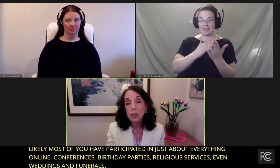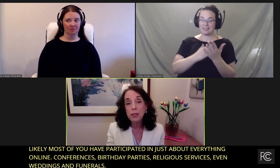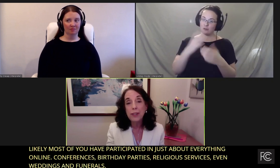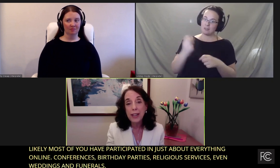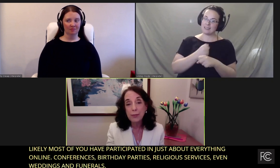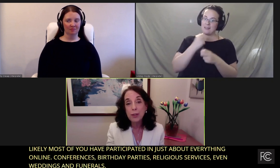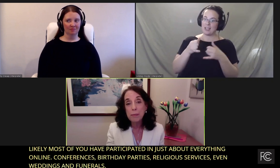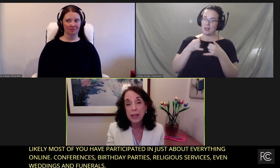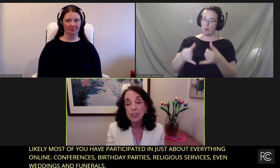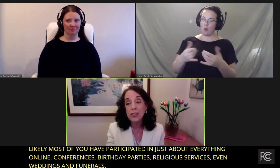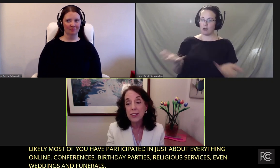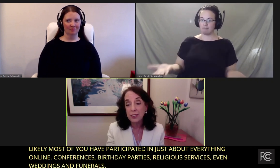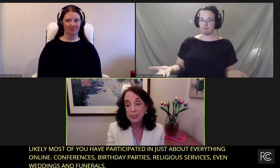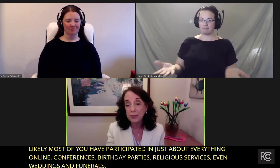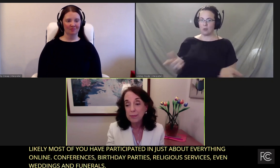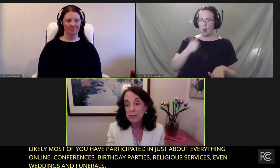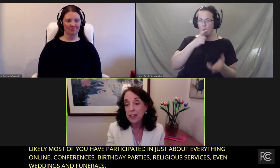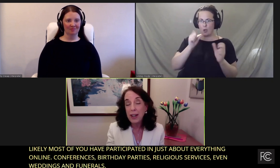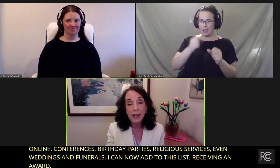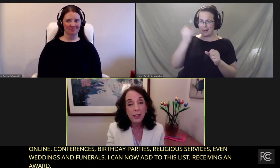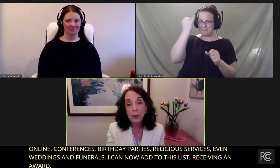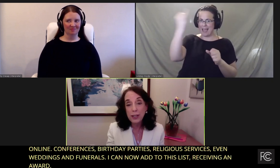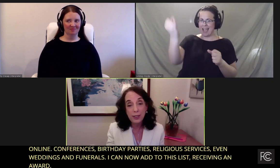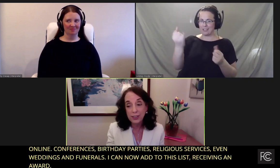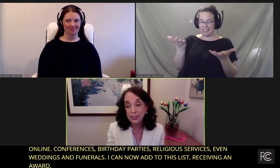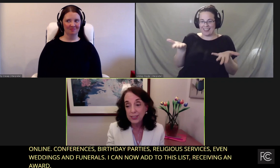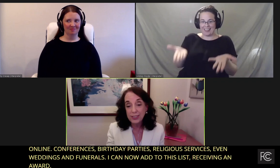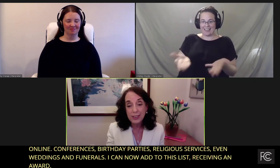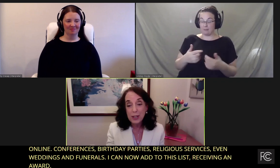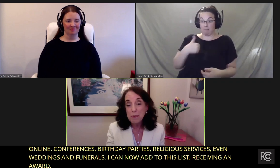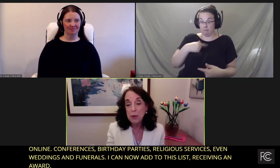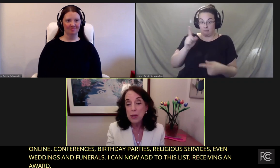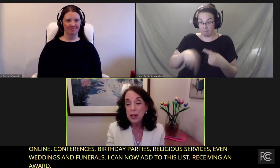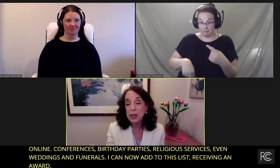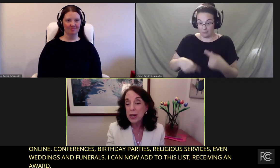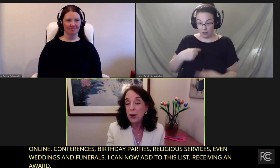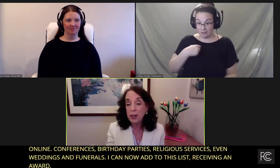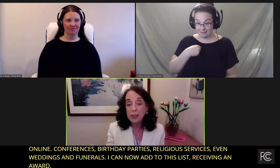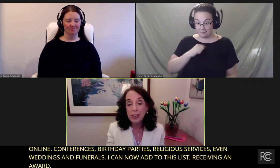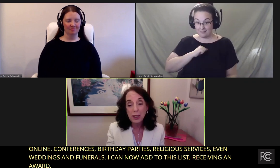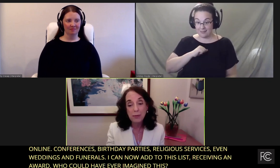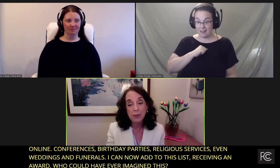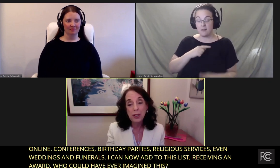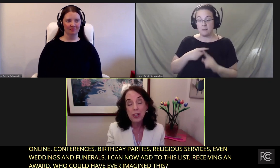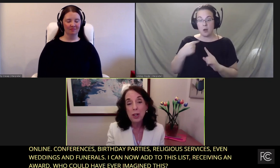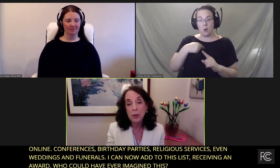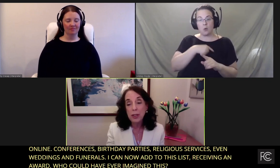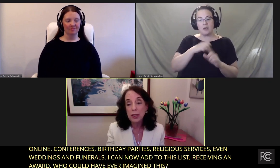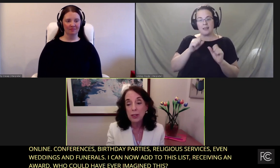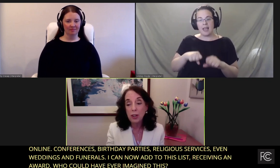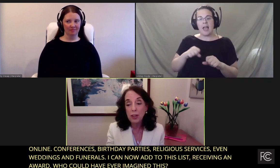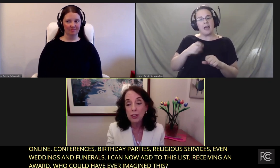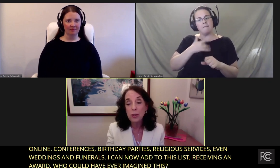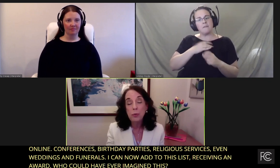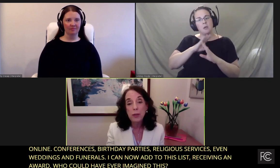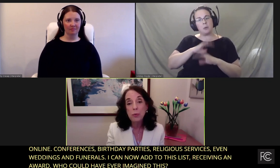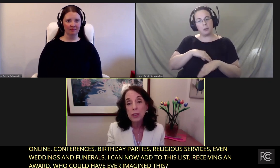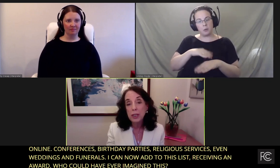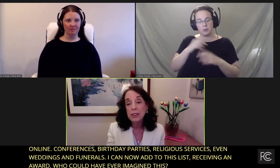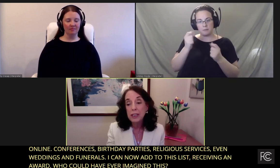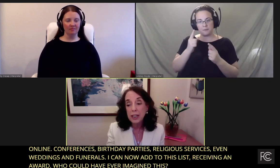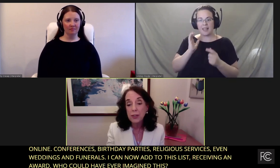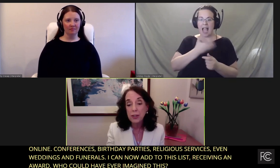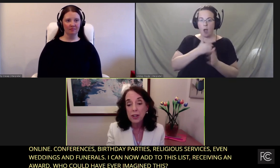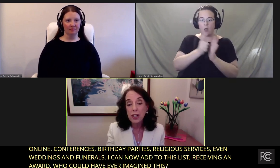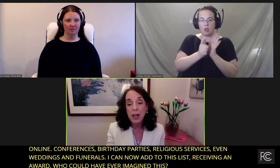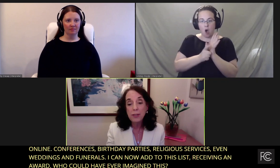Who could have ever imagined this? I know I couldn't, but we can all take comfort in knowing that the laws that we